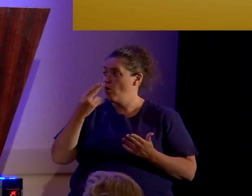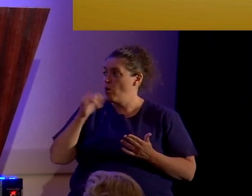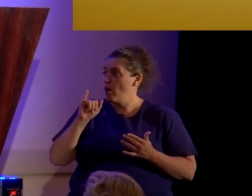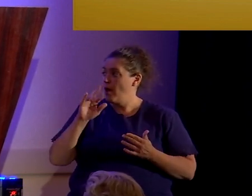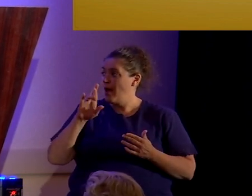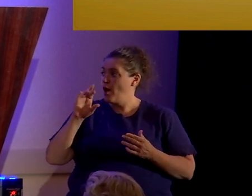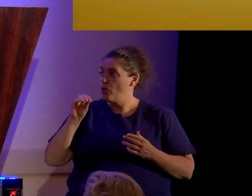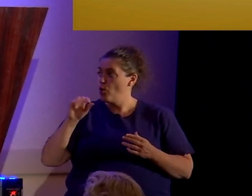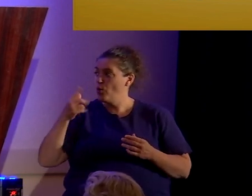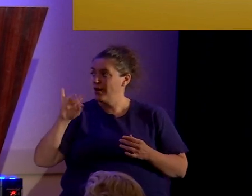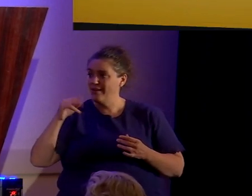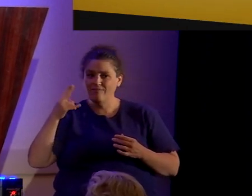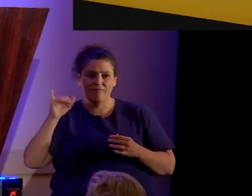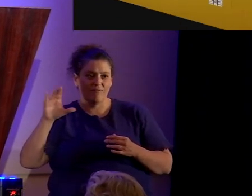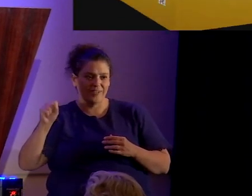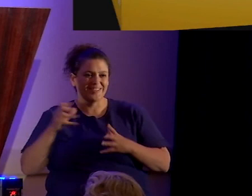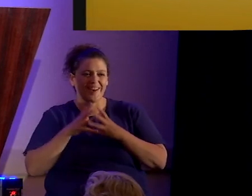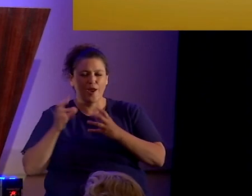like me.